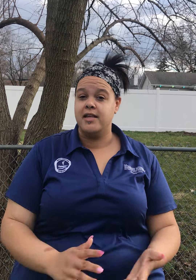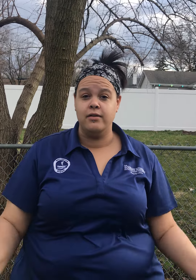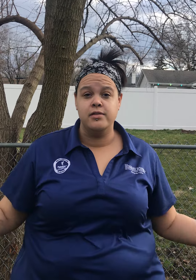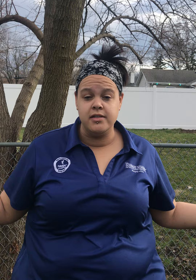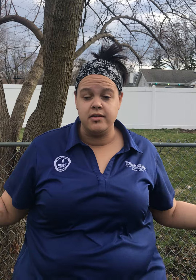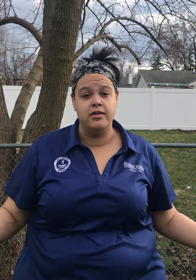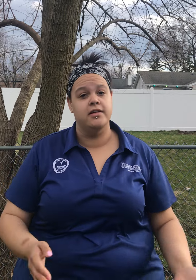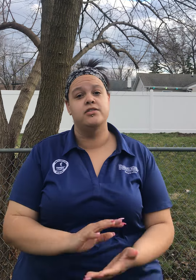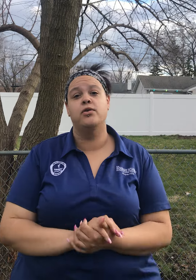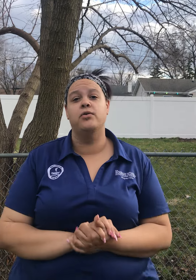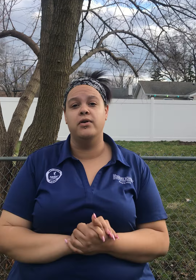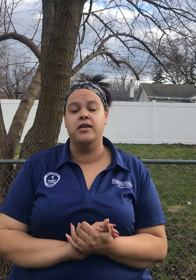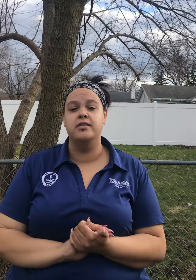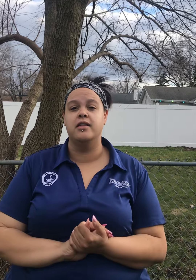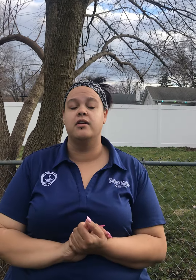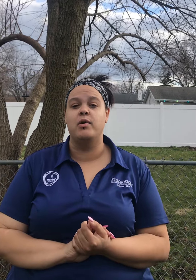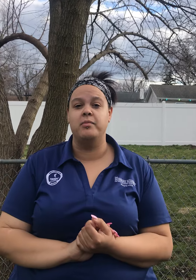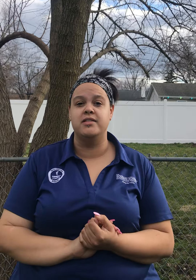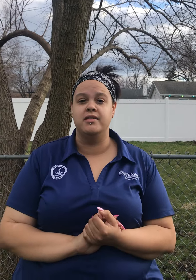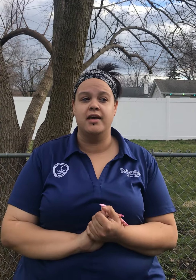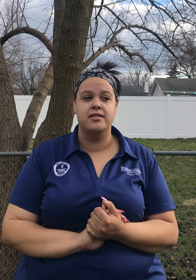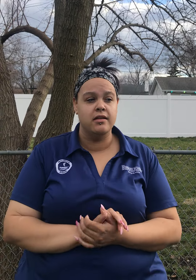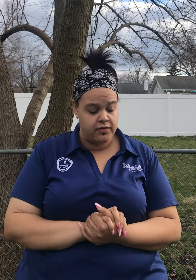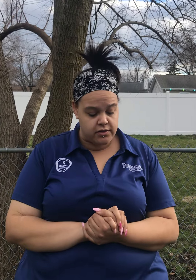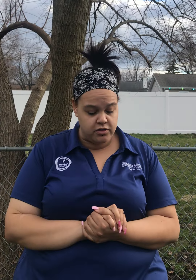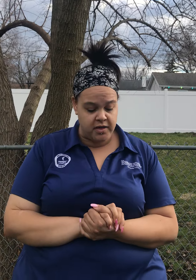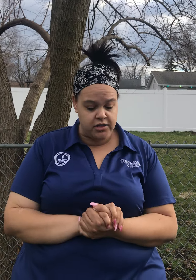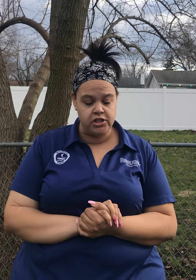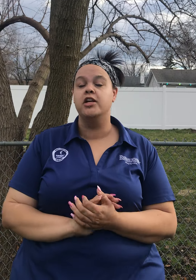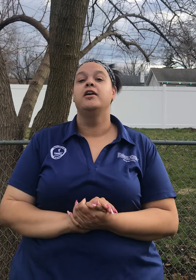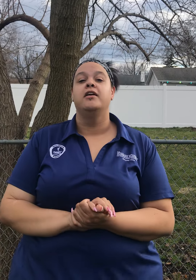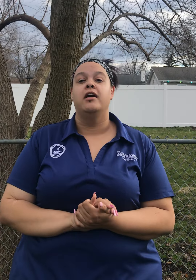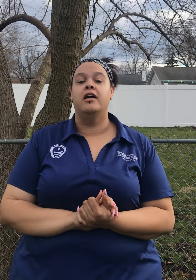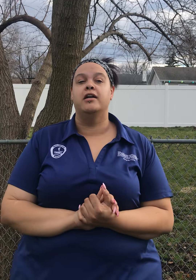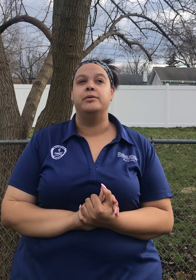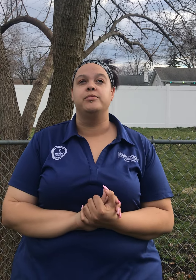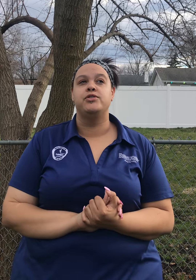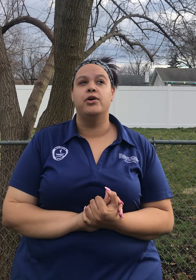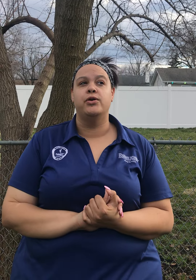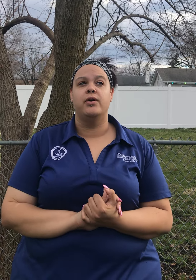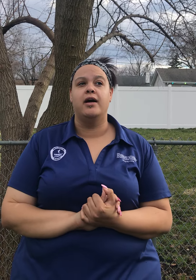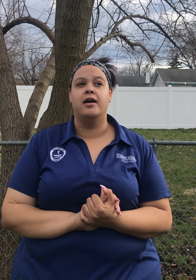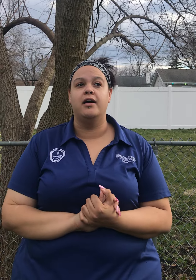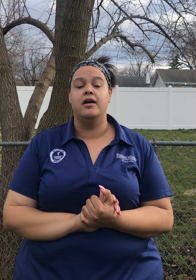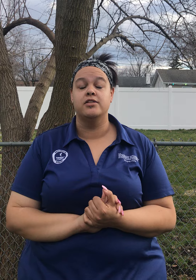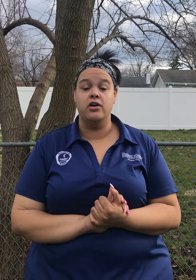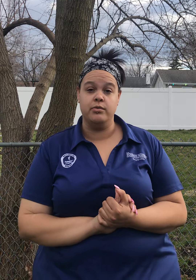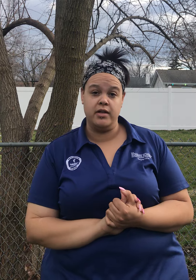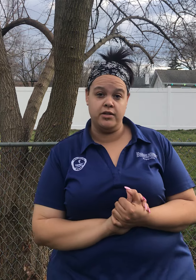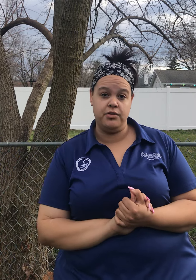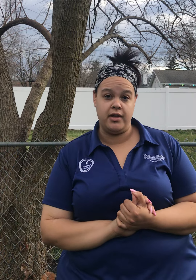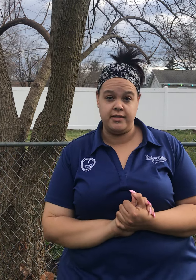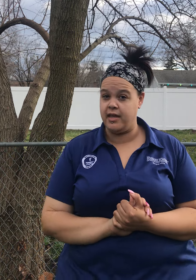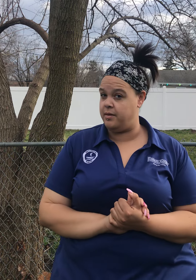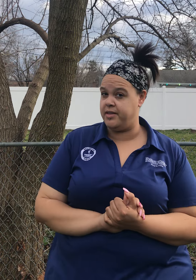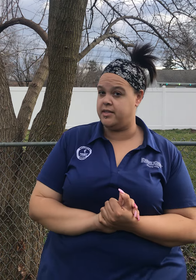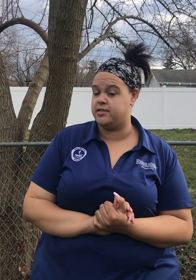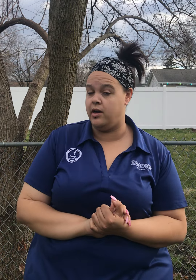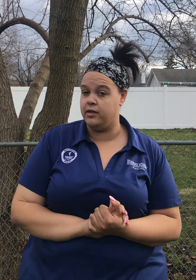houses our nice toys that our mommies and daddies love us so much so a song we're gonna do today is the ABC song